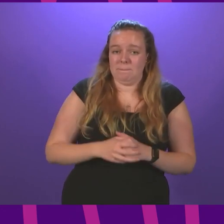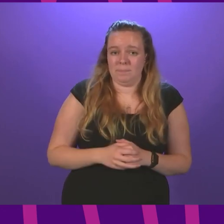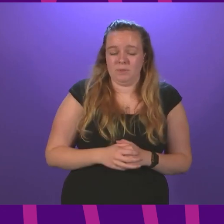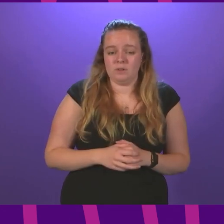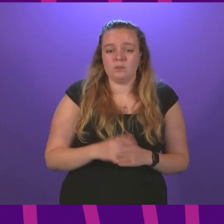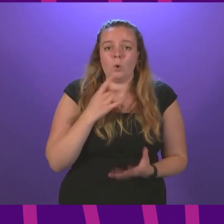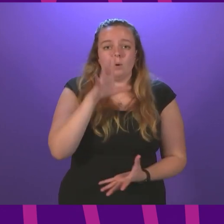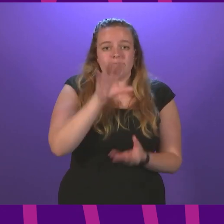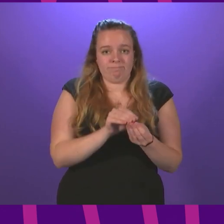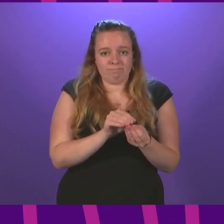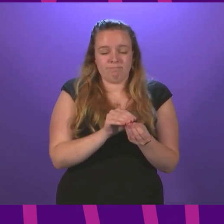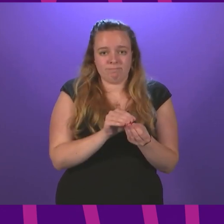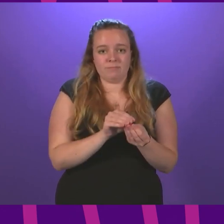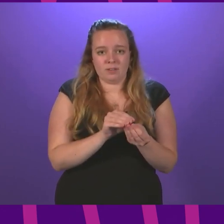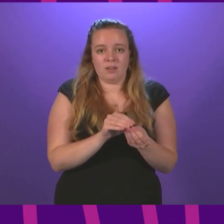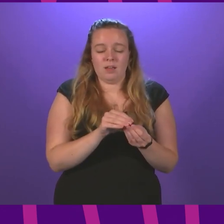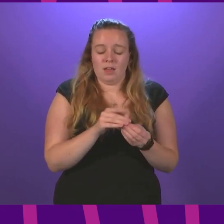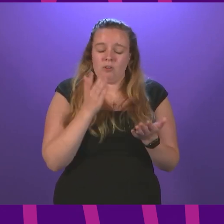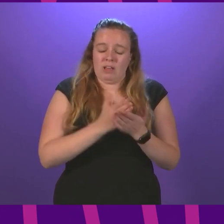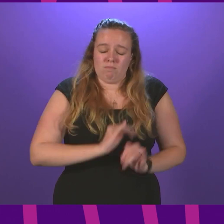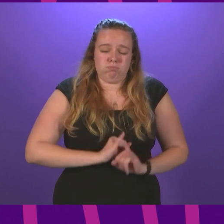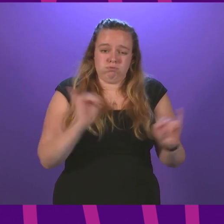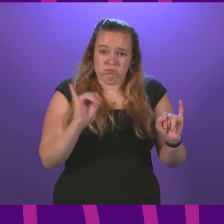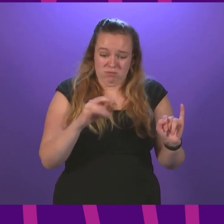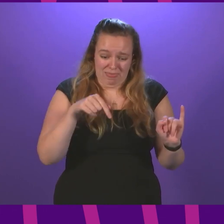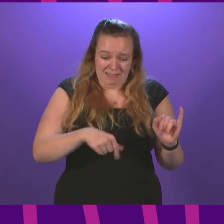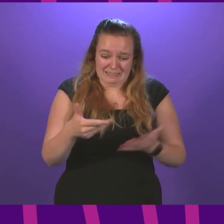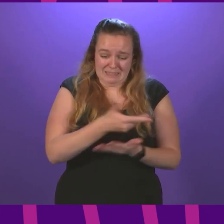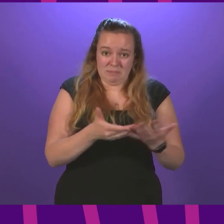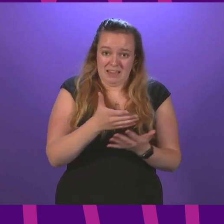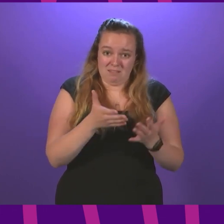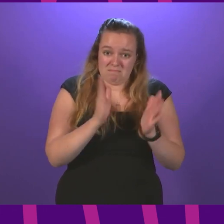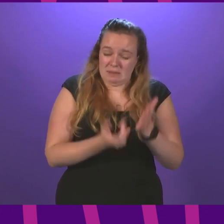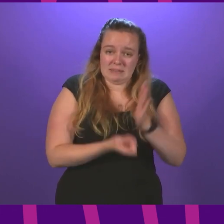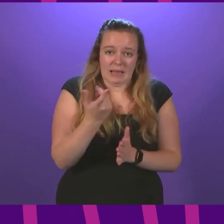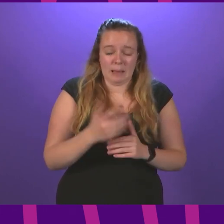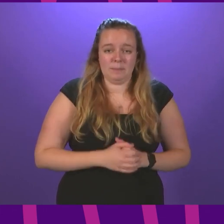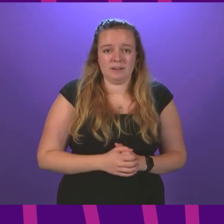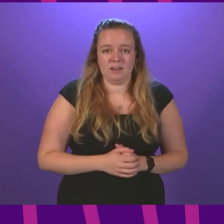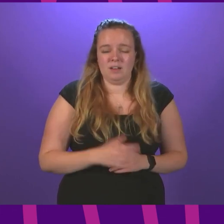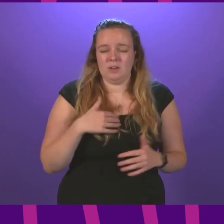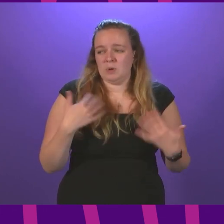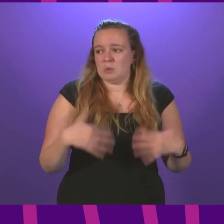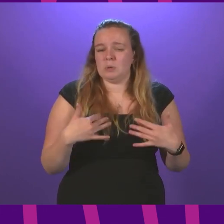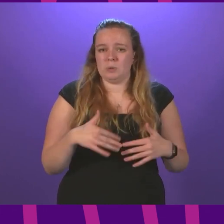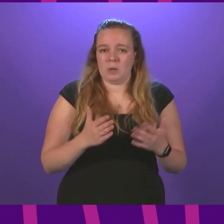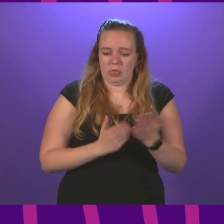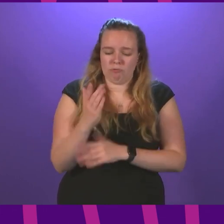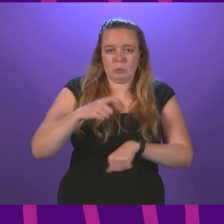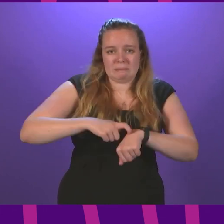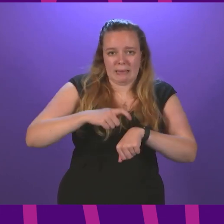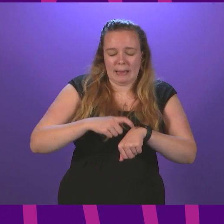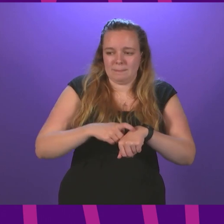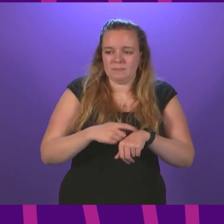So in conclusion, presiding officer, it's tragic that we even actually need to have such a debate in parliament. And it's astounding that at a time of when